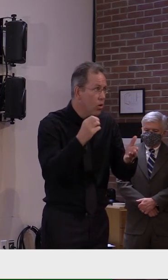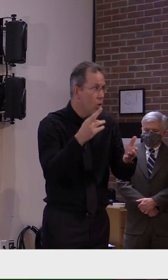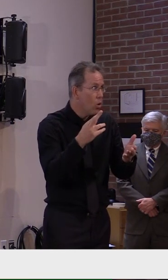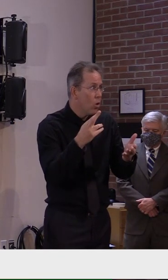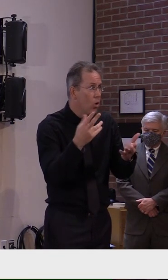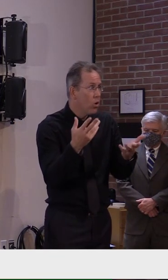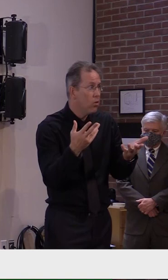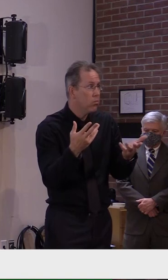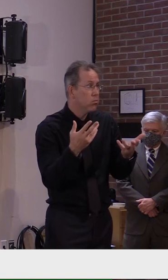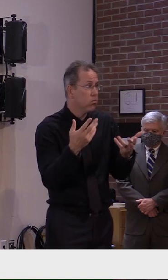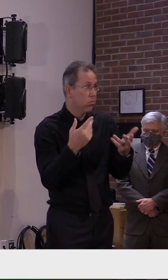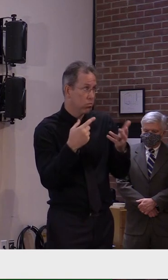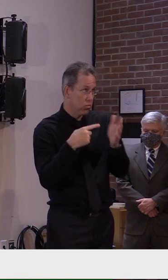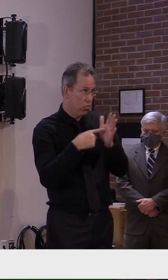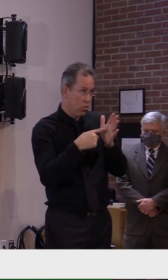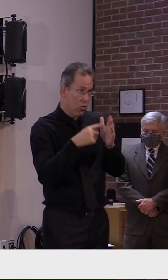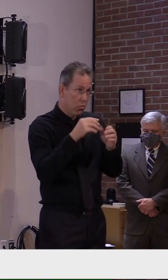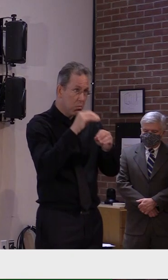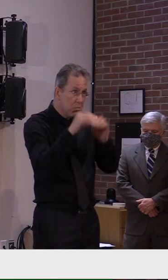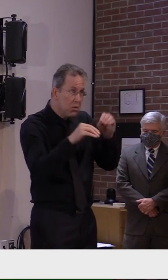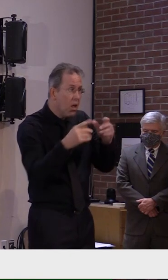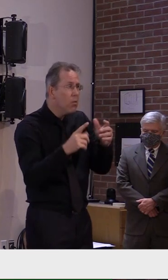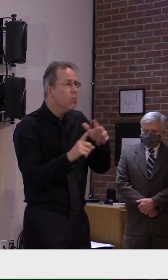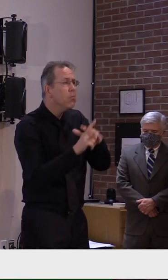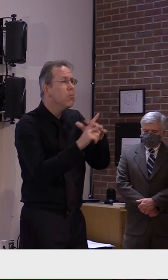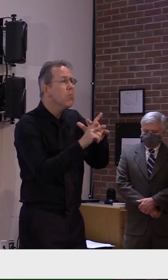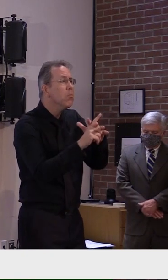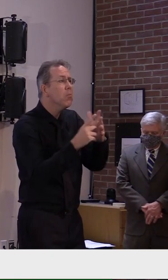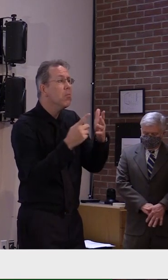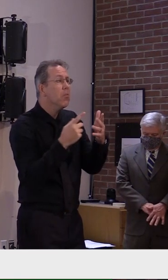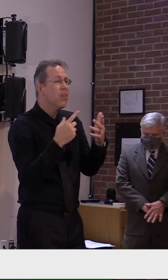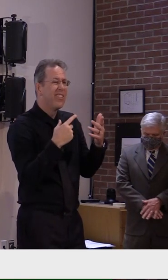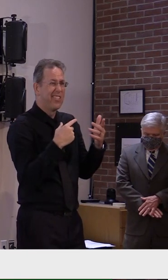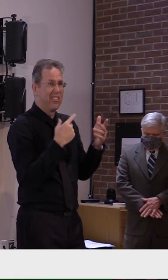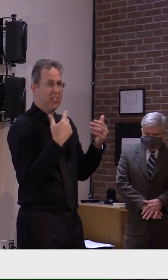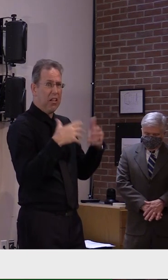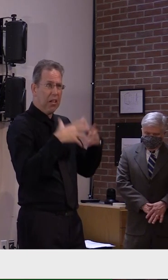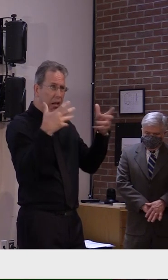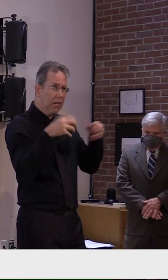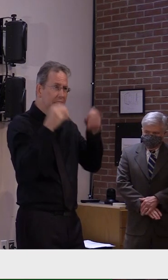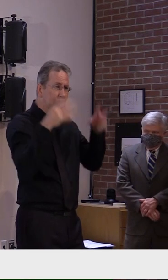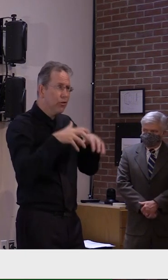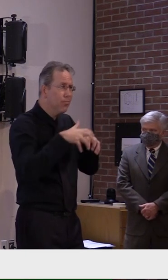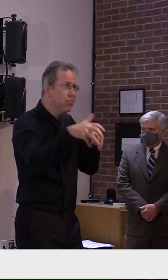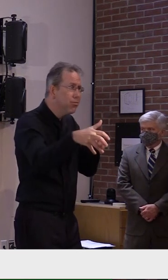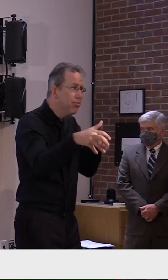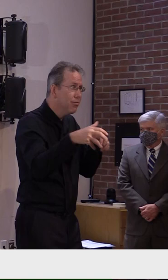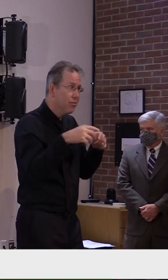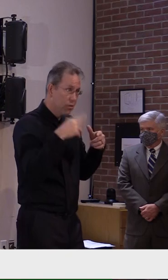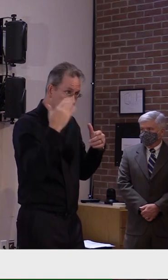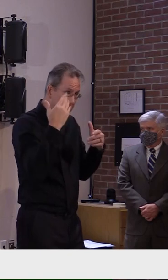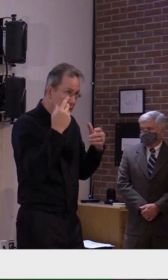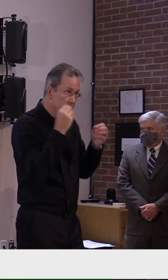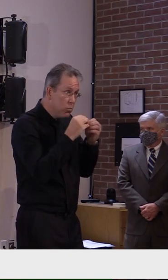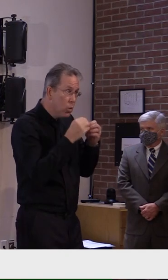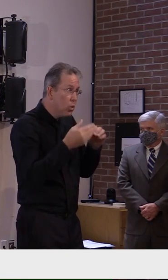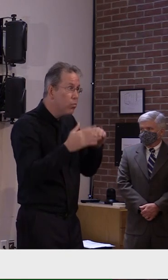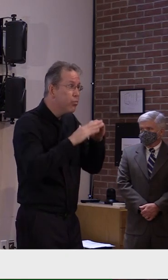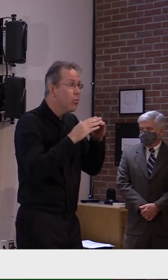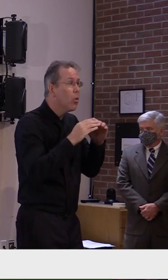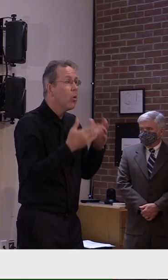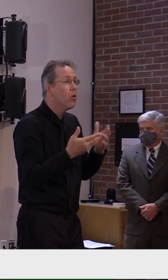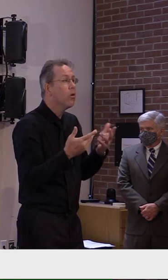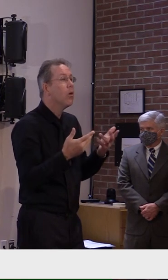you test, say, 10,000 teachers and staff this week, are you expecting that you might see as many as 100 or more